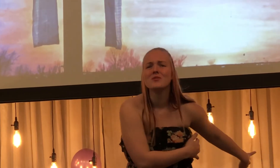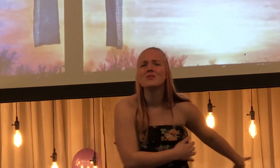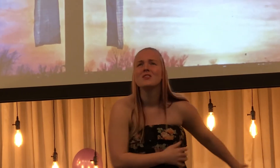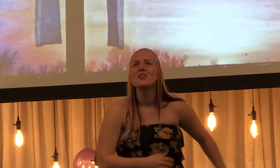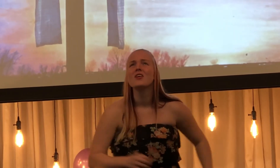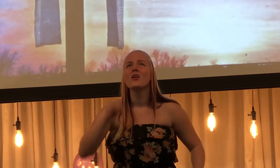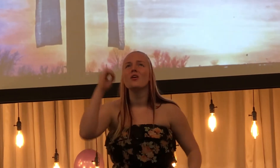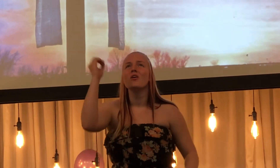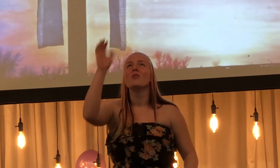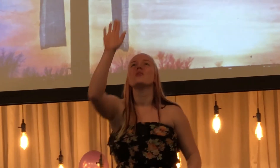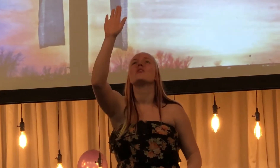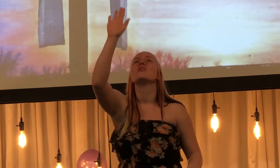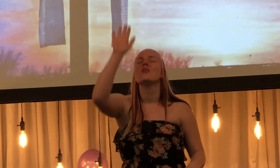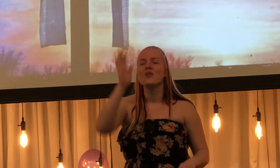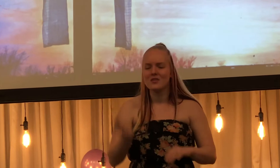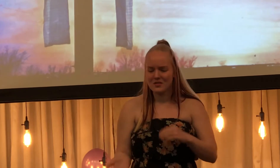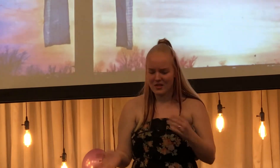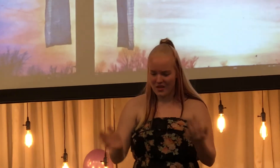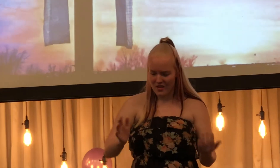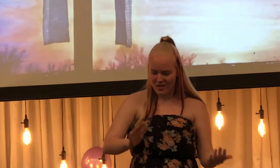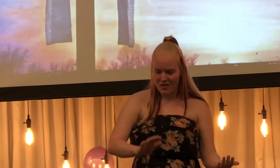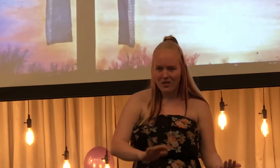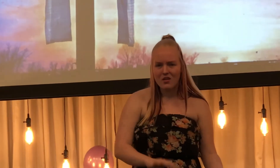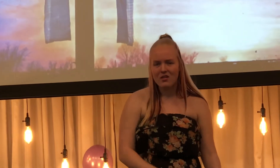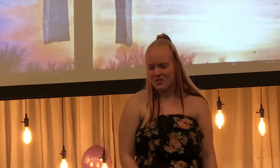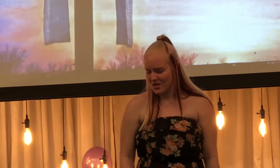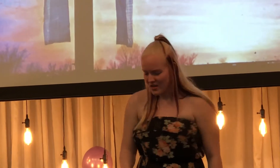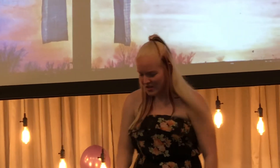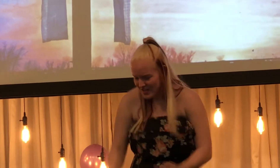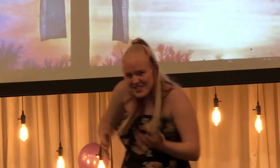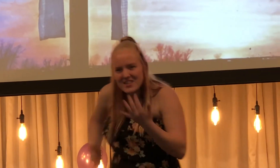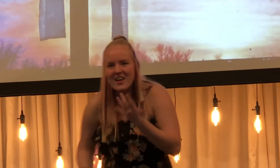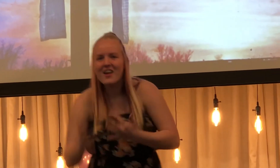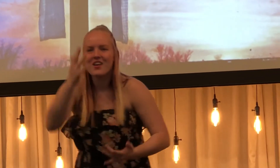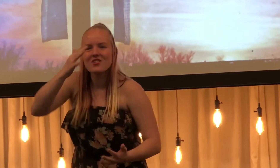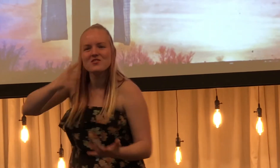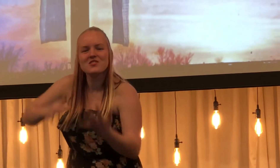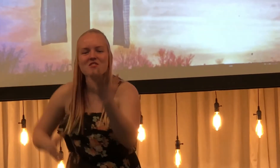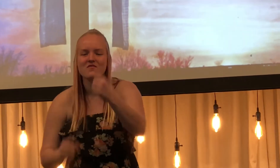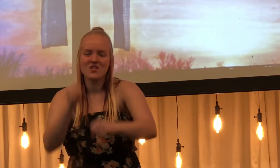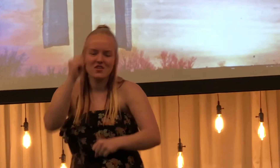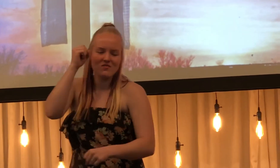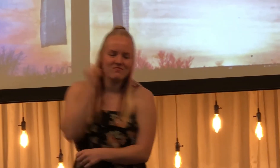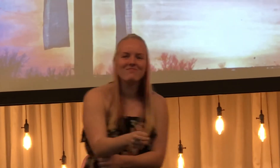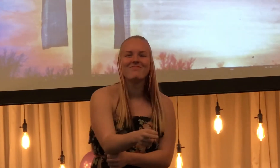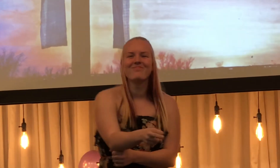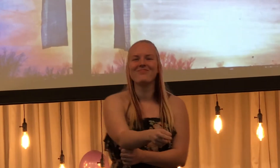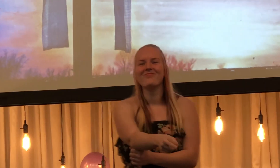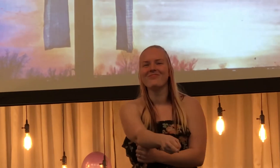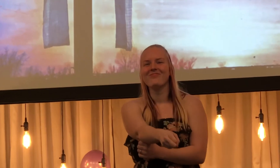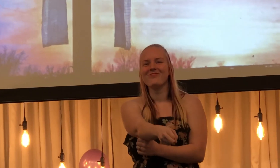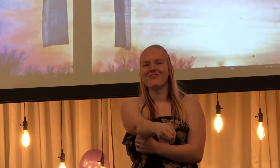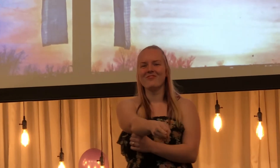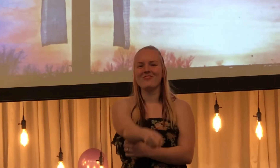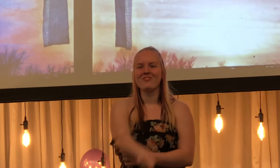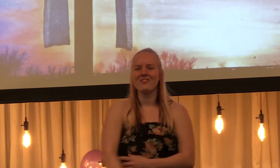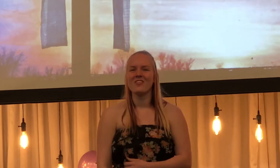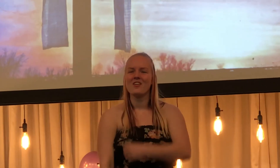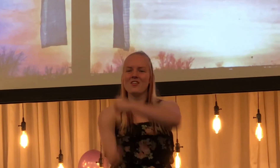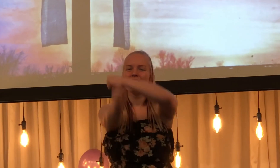Oh, your death is hell's defeat A